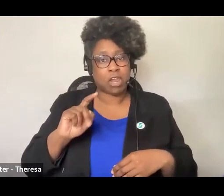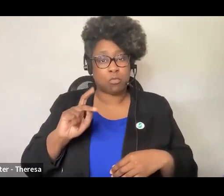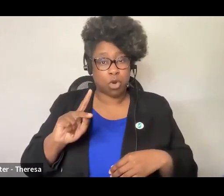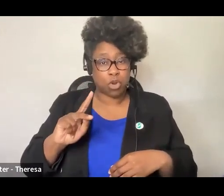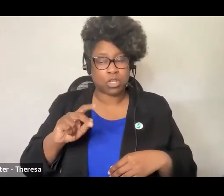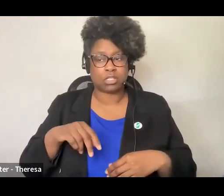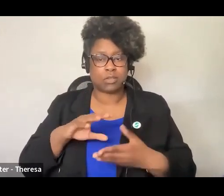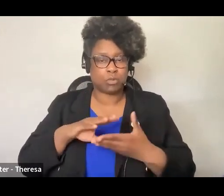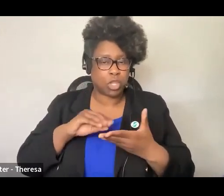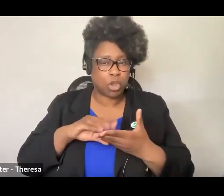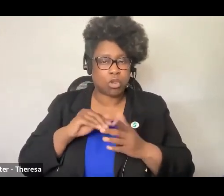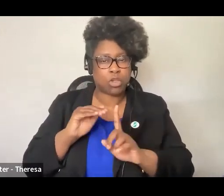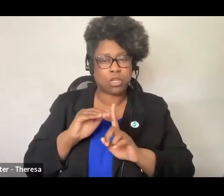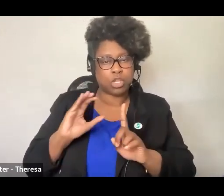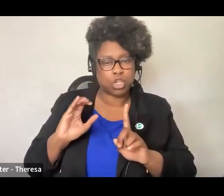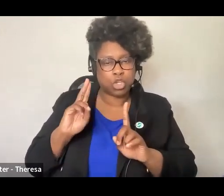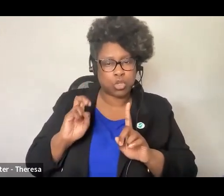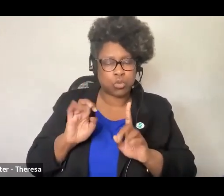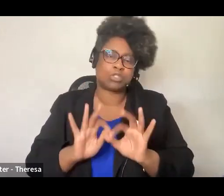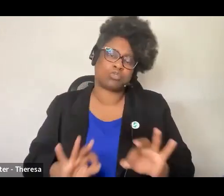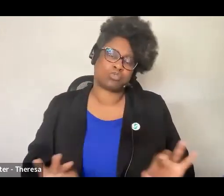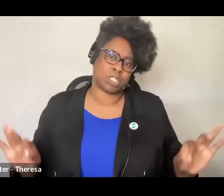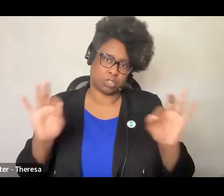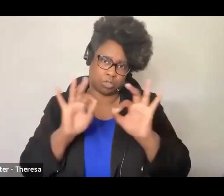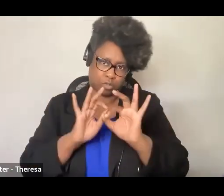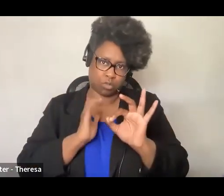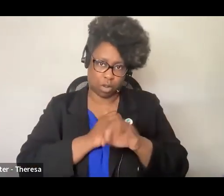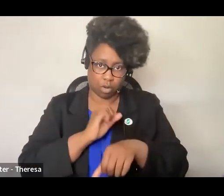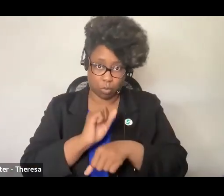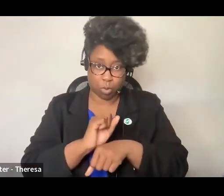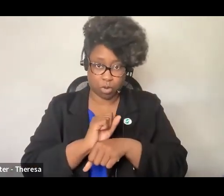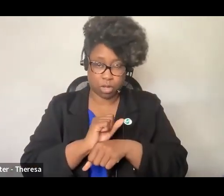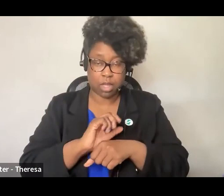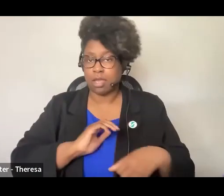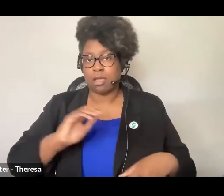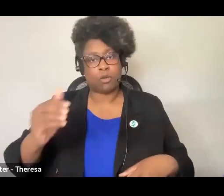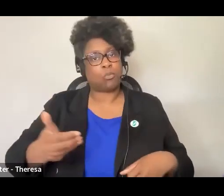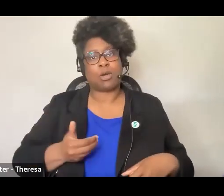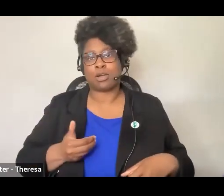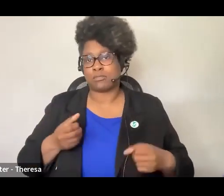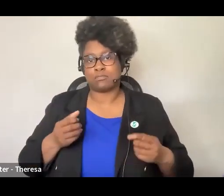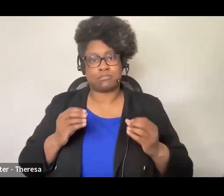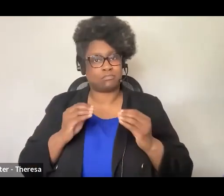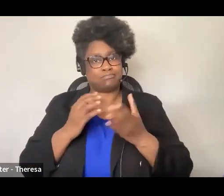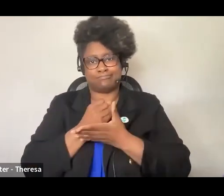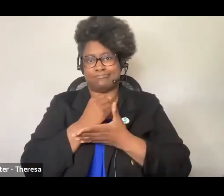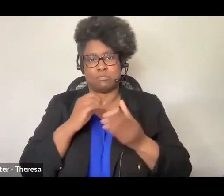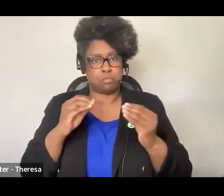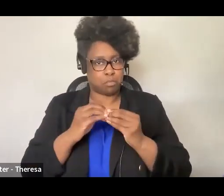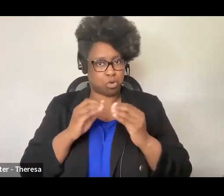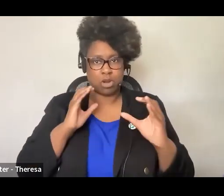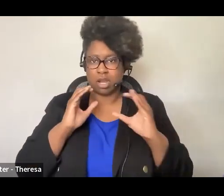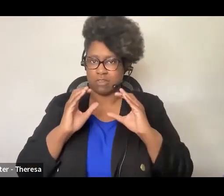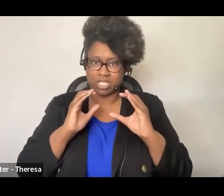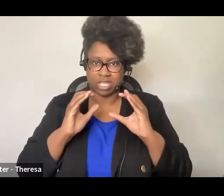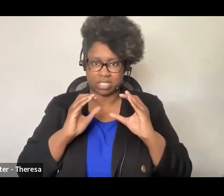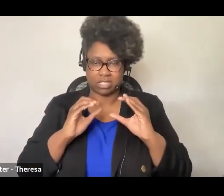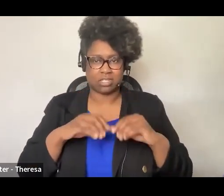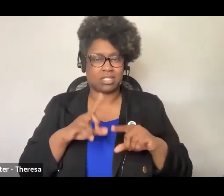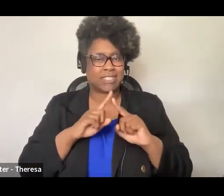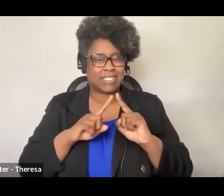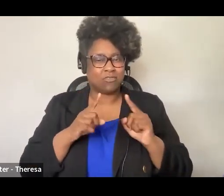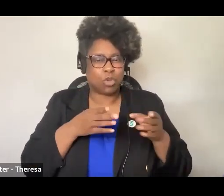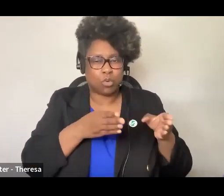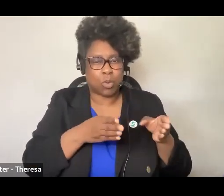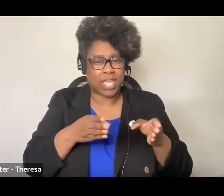in how we do this work and I think that I would welcome the opportunity for kind of more conversations on that front on the very different ways in which we can